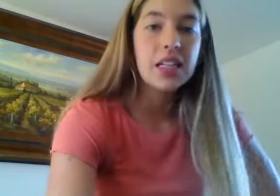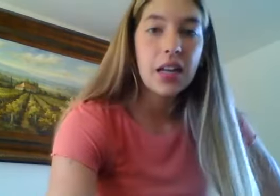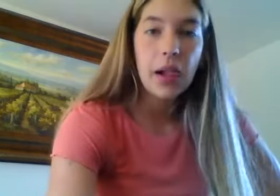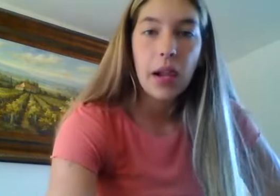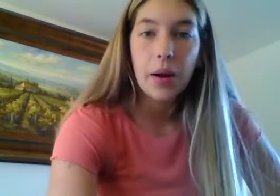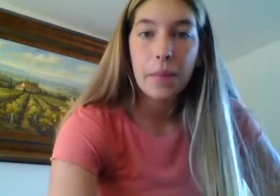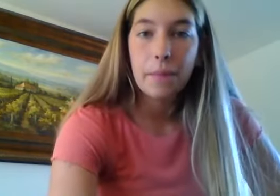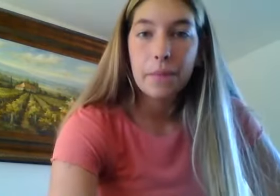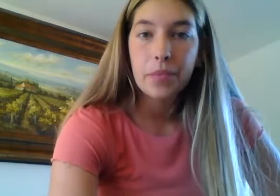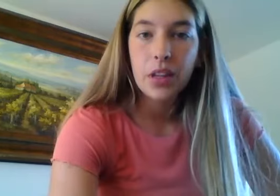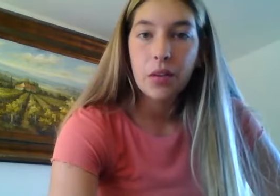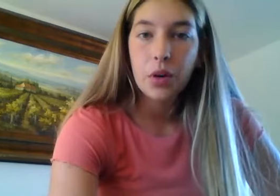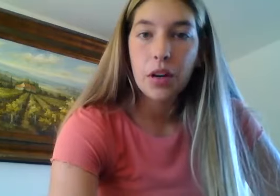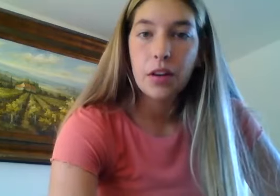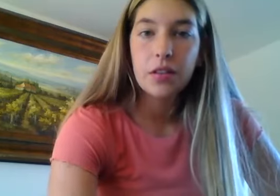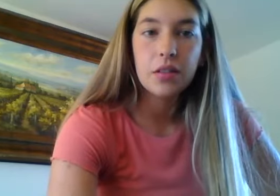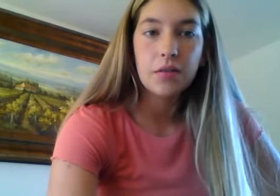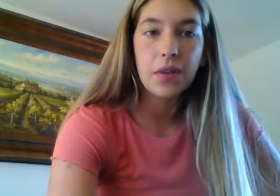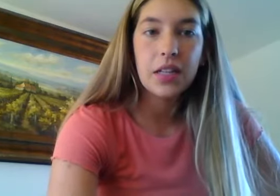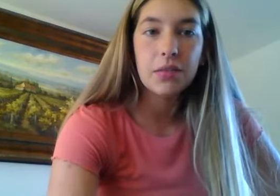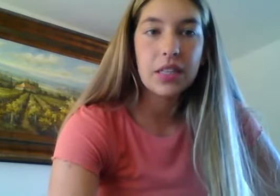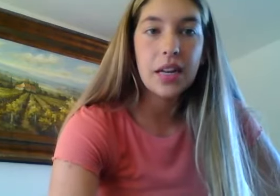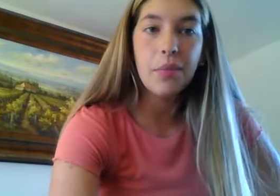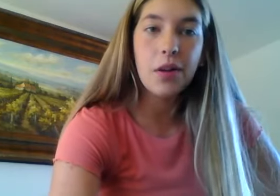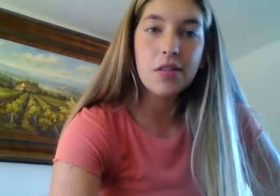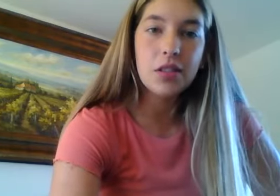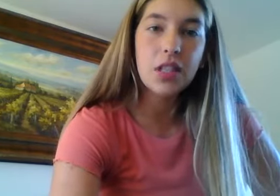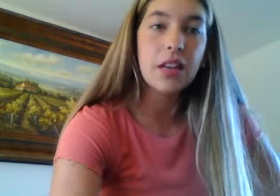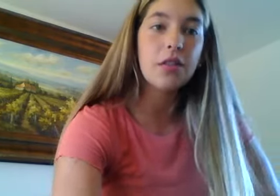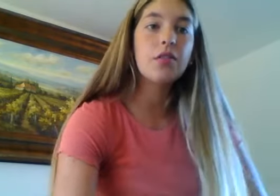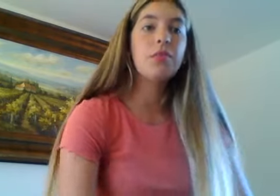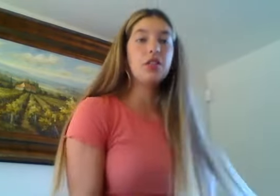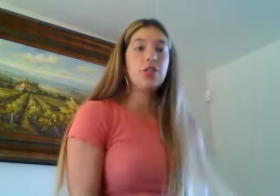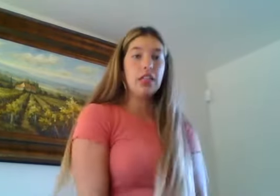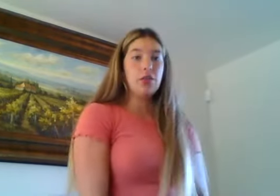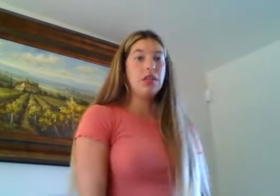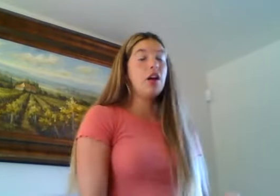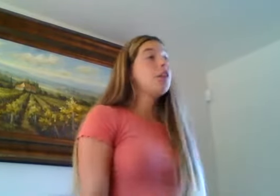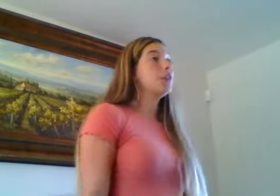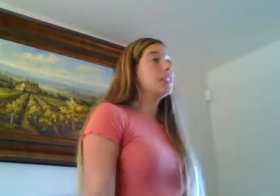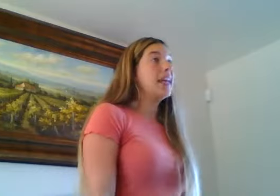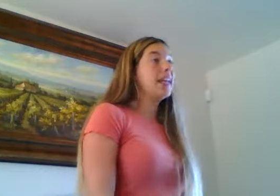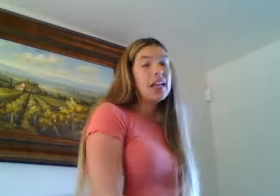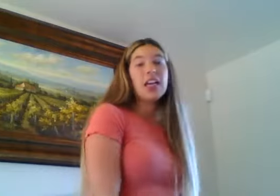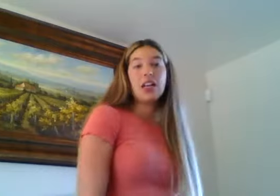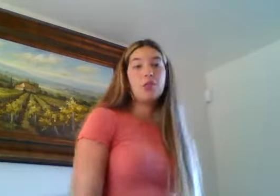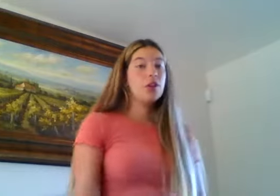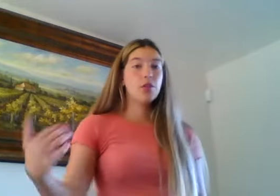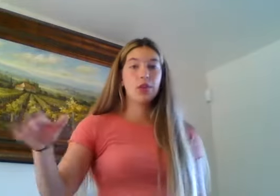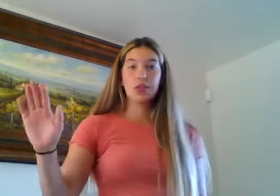we're gonna find some examples together to make sure that we understand. And we're gonna work